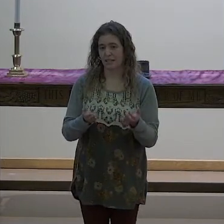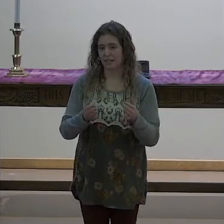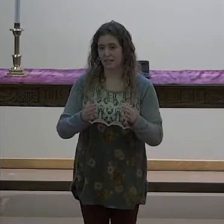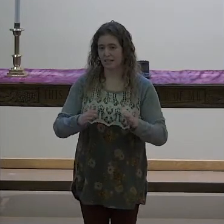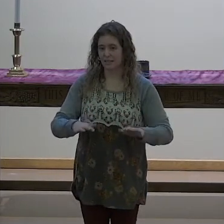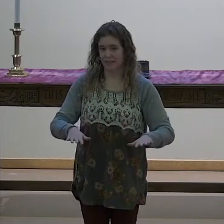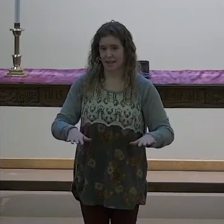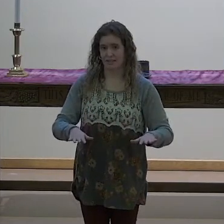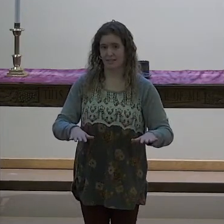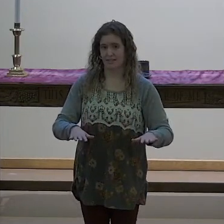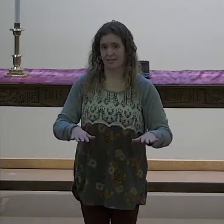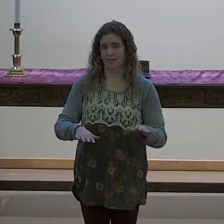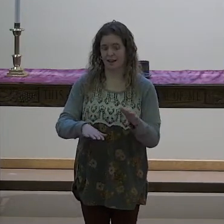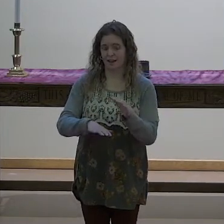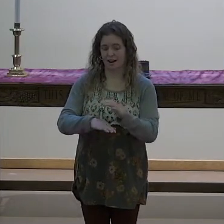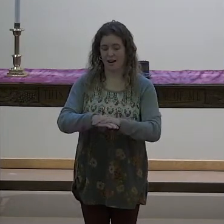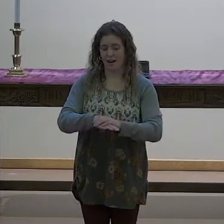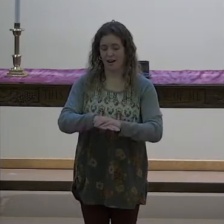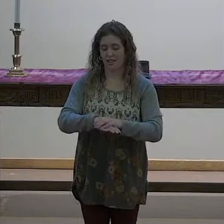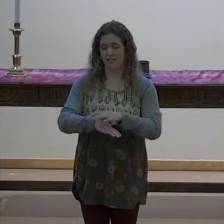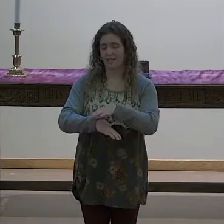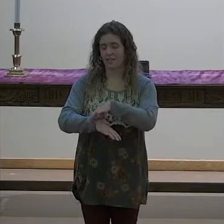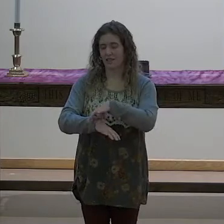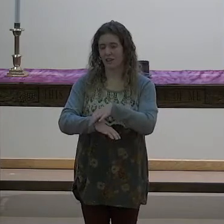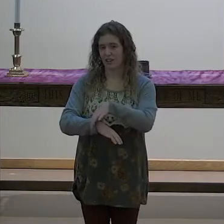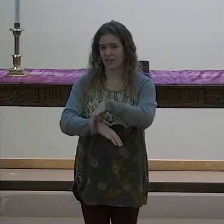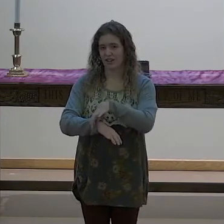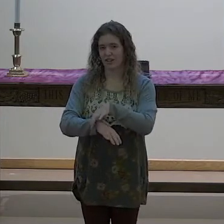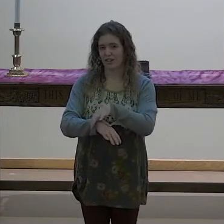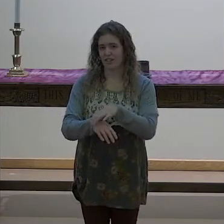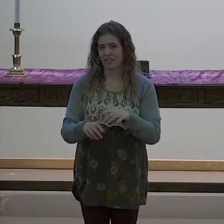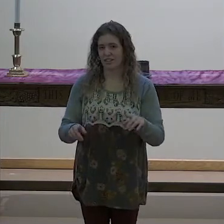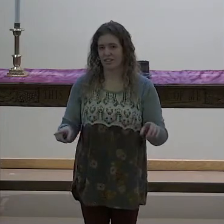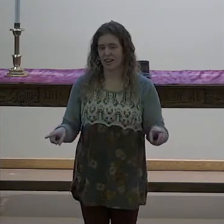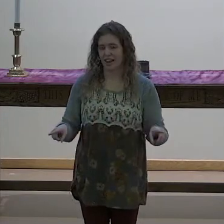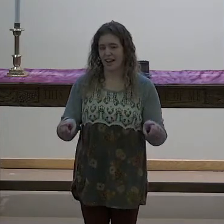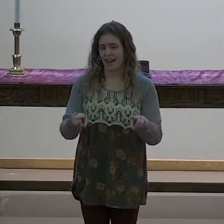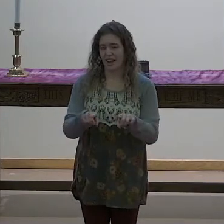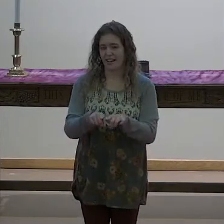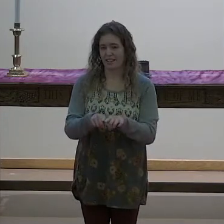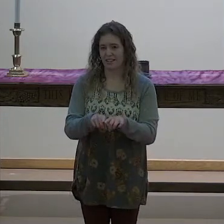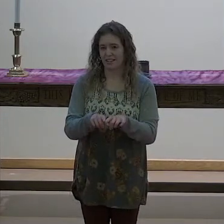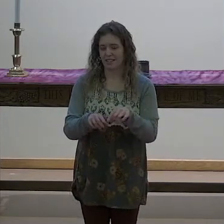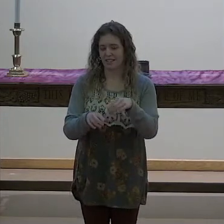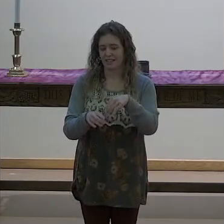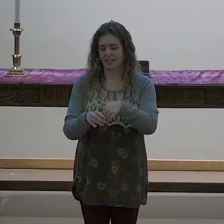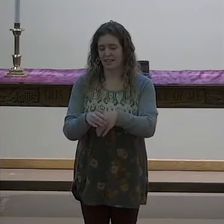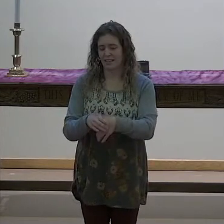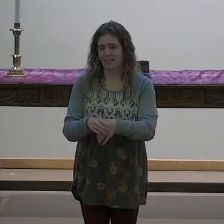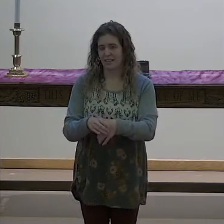done on earth as in